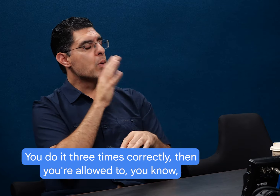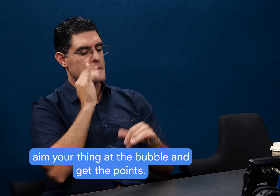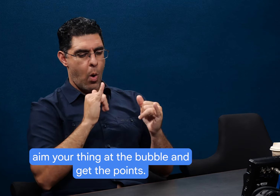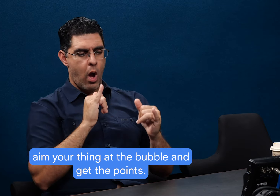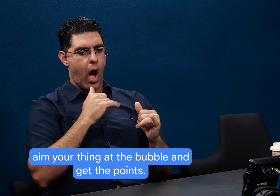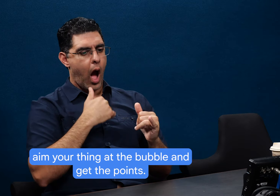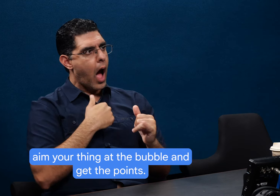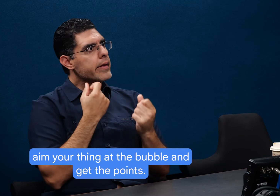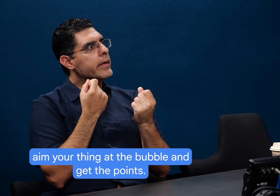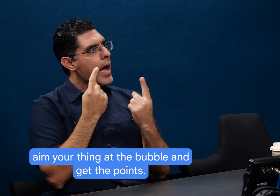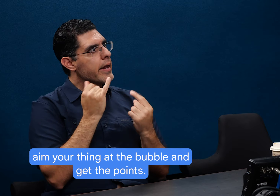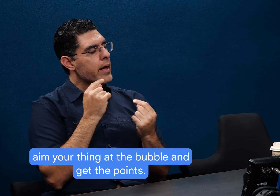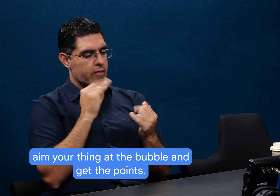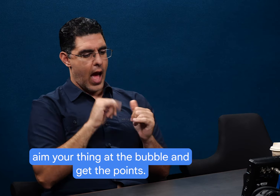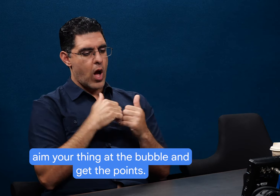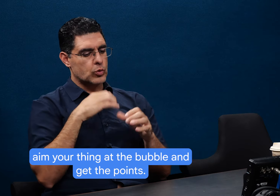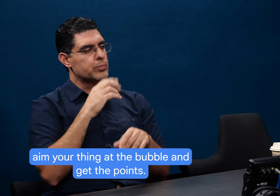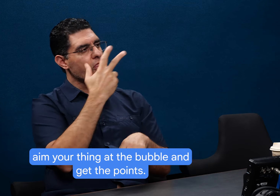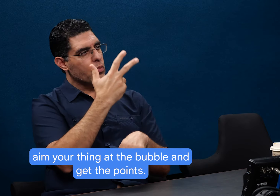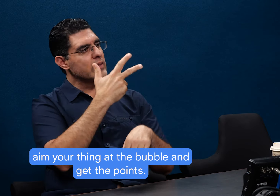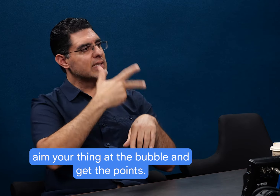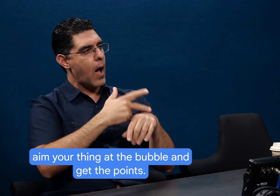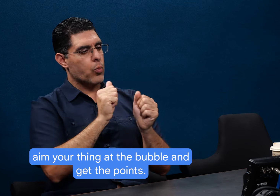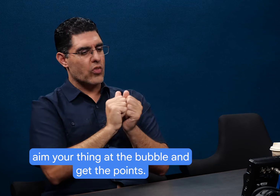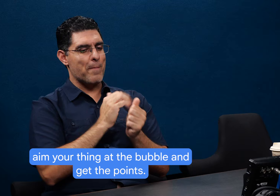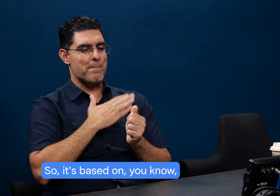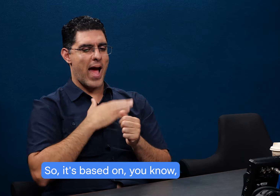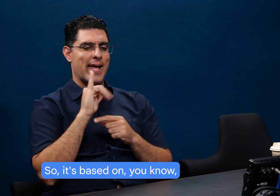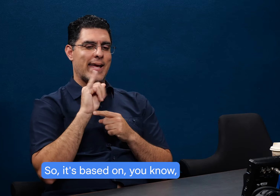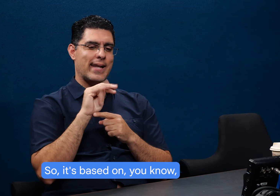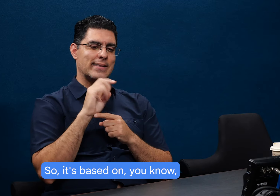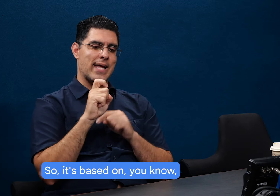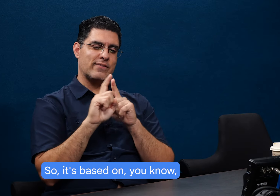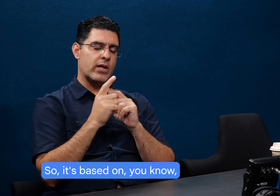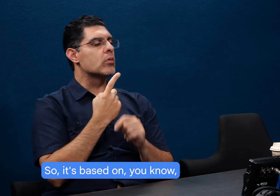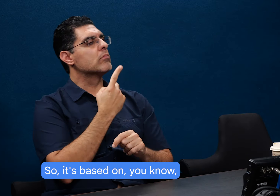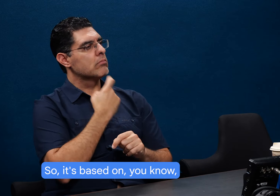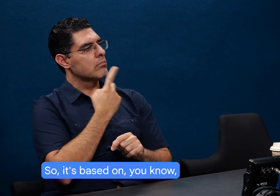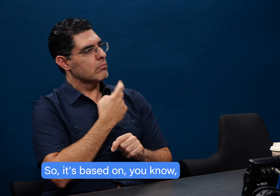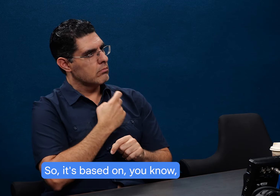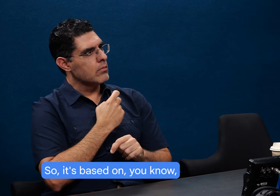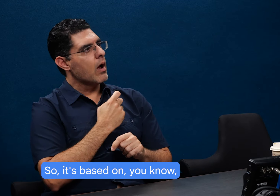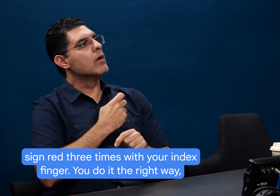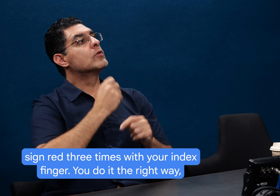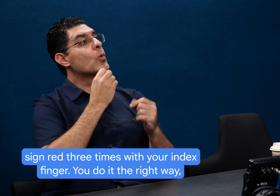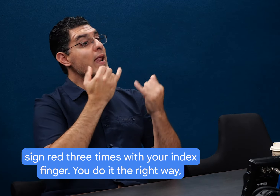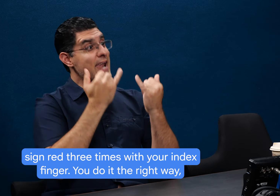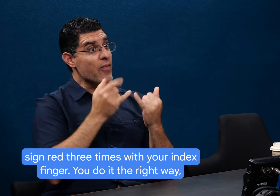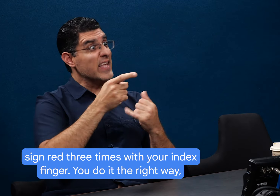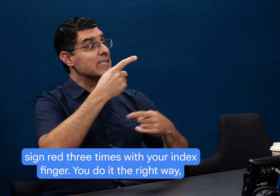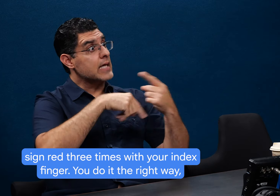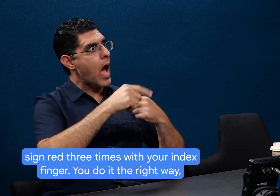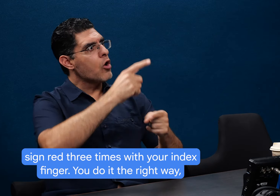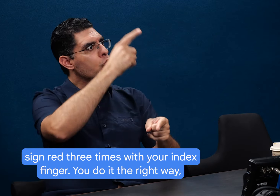aim your, uh, thing at the bubble and get the points. So, um, it's, it's based on, uh, you know, sign red